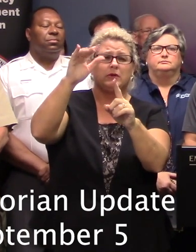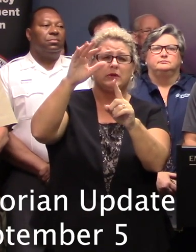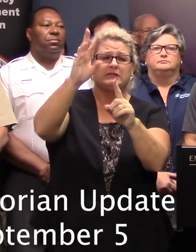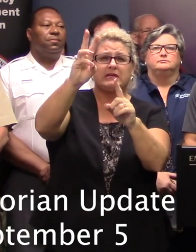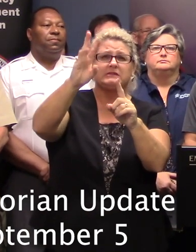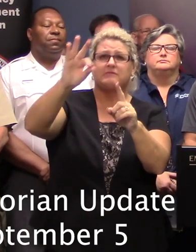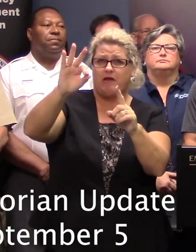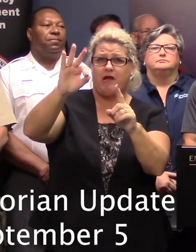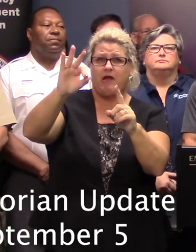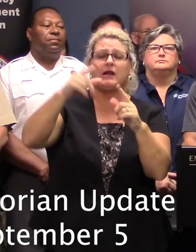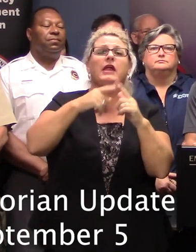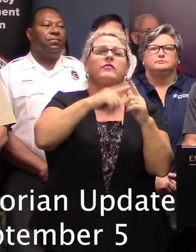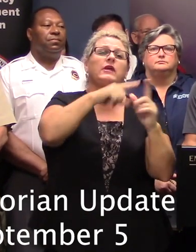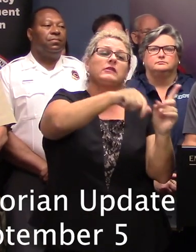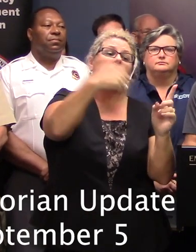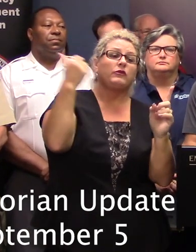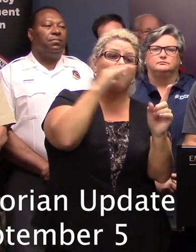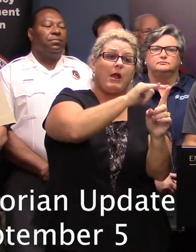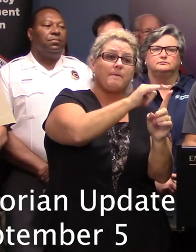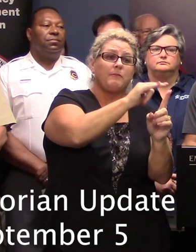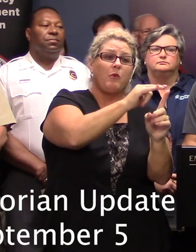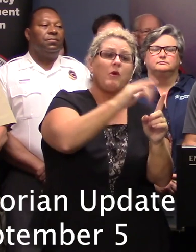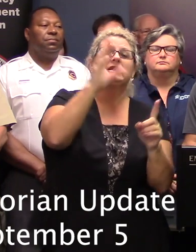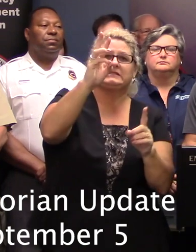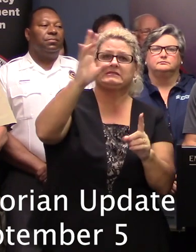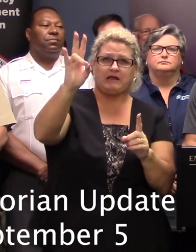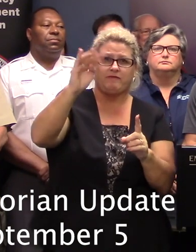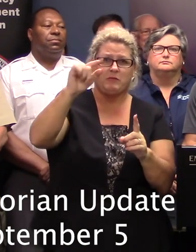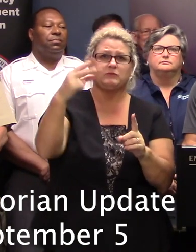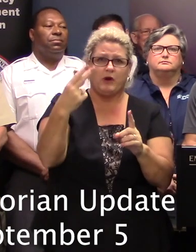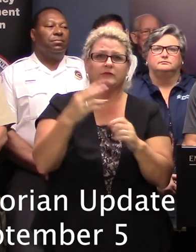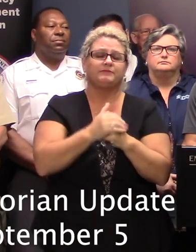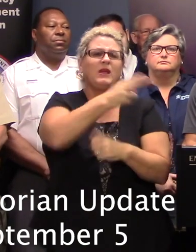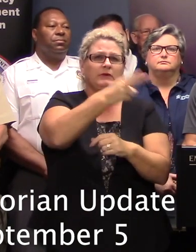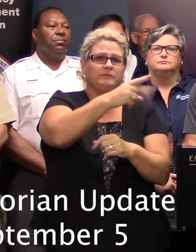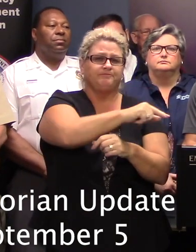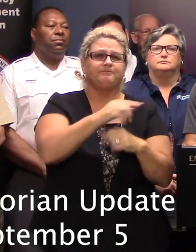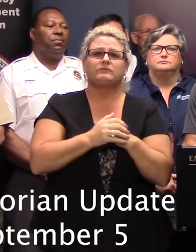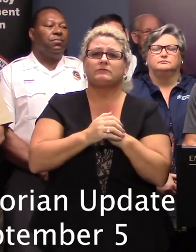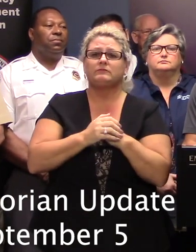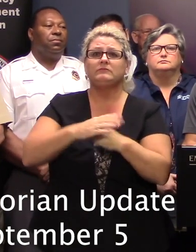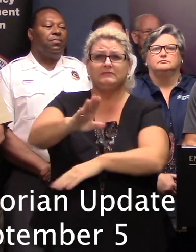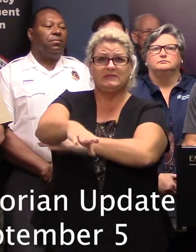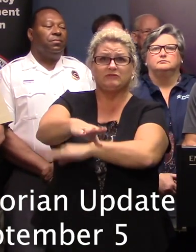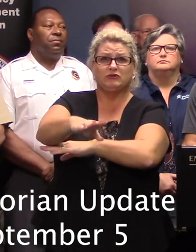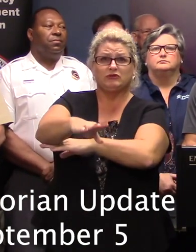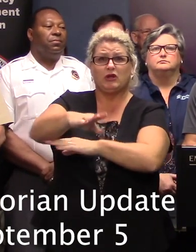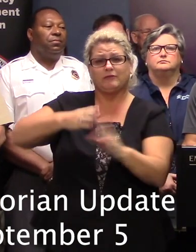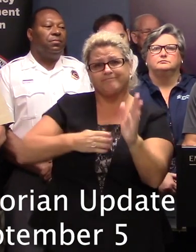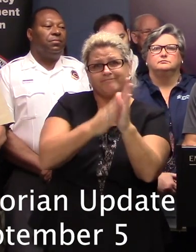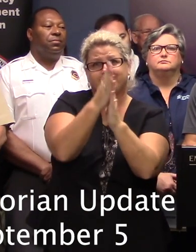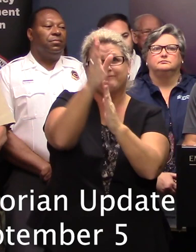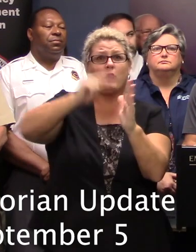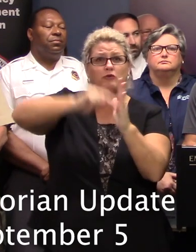Hilton Head Airport 67 miles an hour. As Dorian lifts north-northeast through this afternoon, we expect to